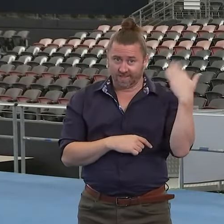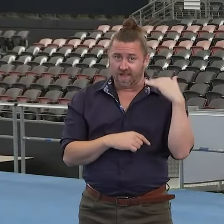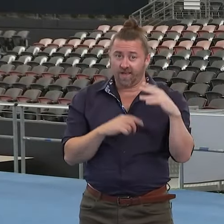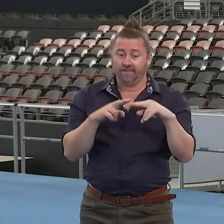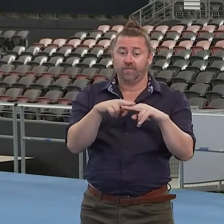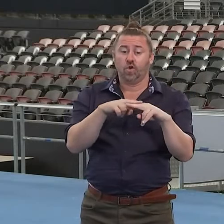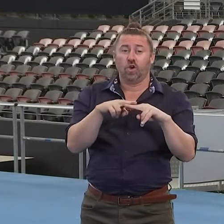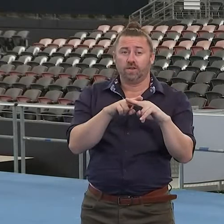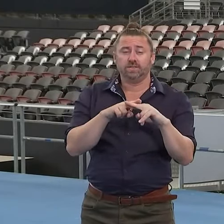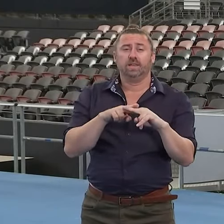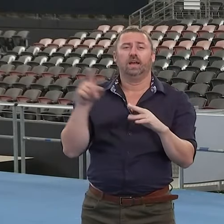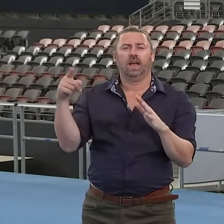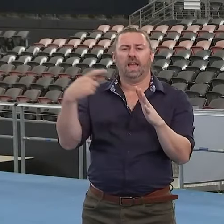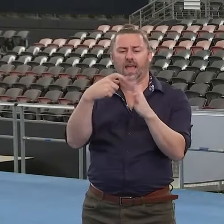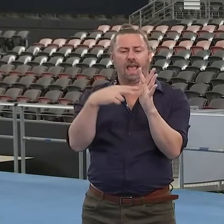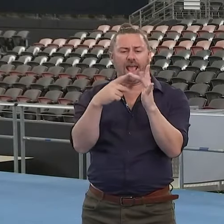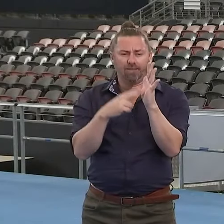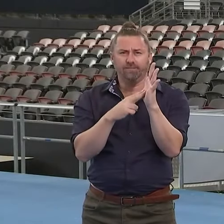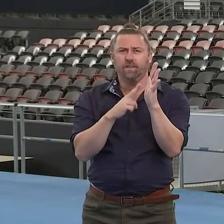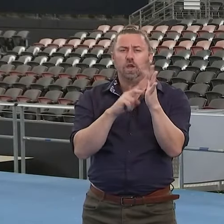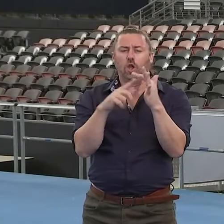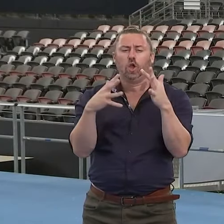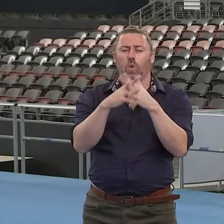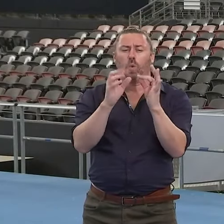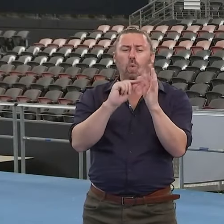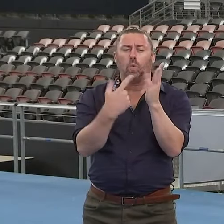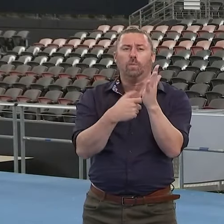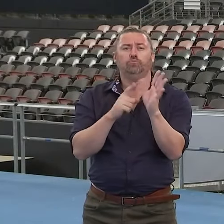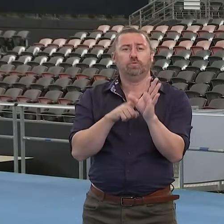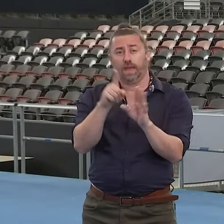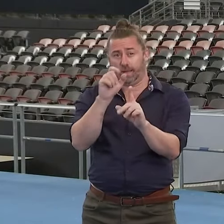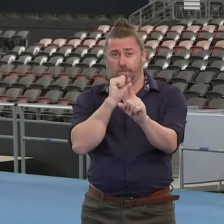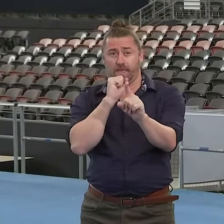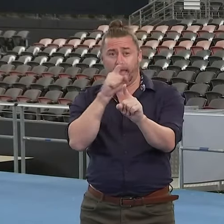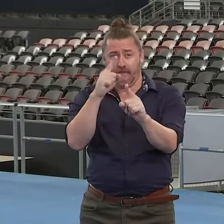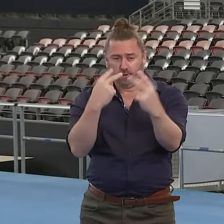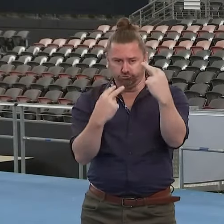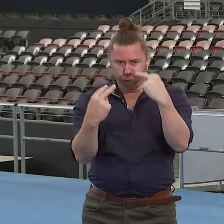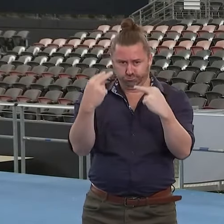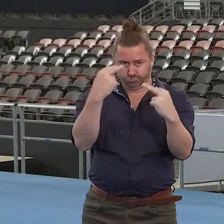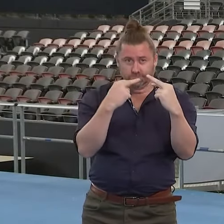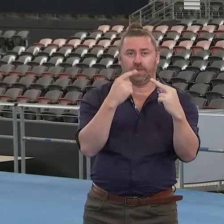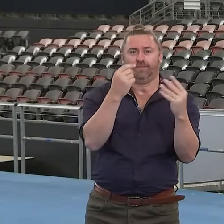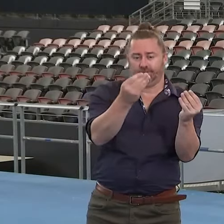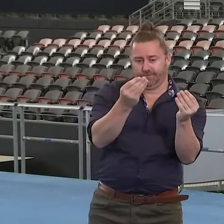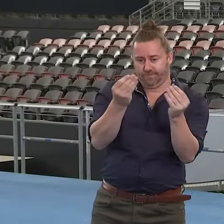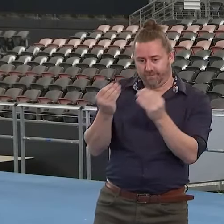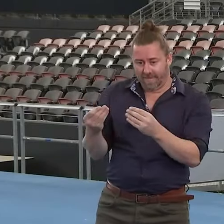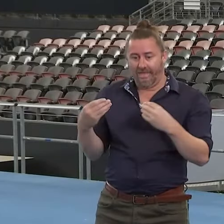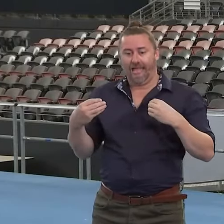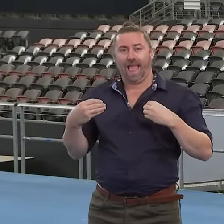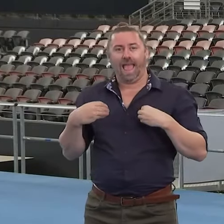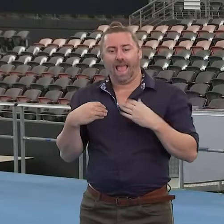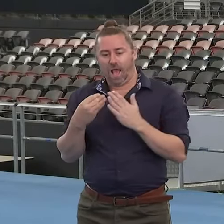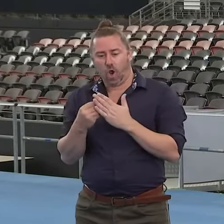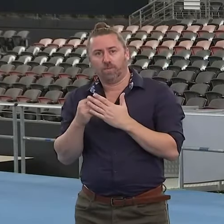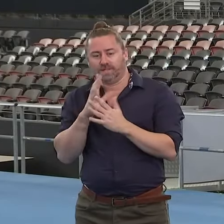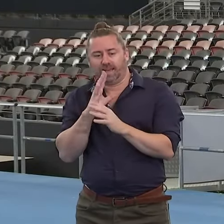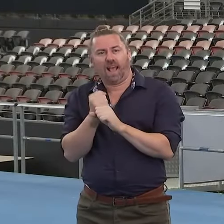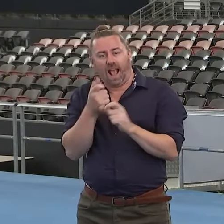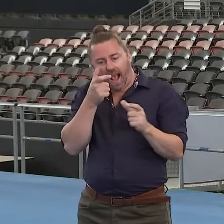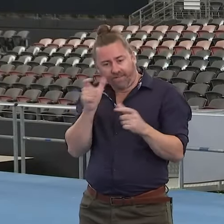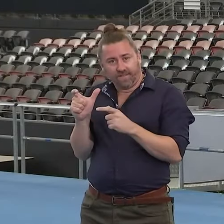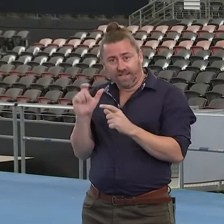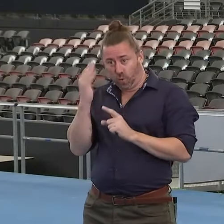Friday that Kevin Newbury did a review. That review has gone to the Economics and Governance Committee. You follow parliament as well.